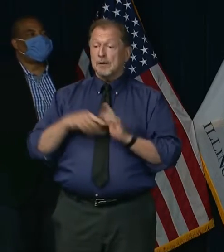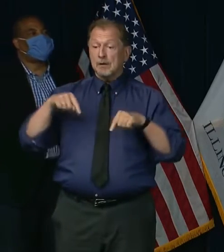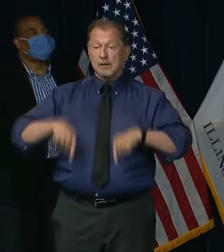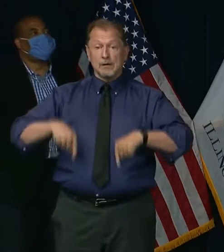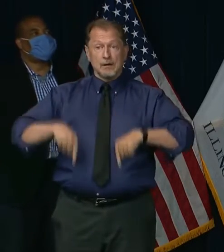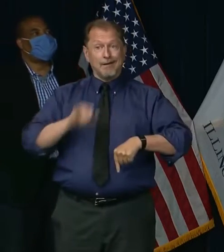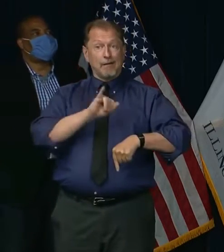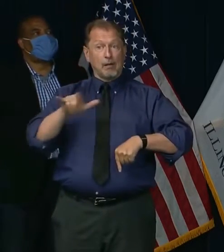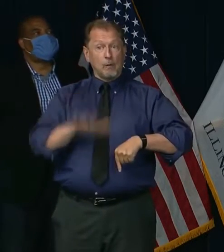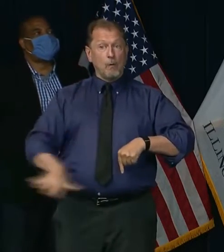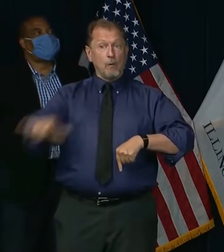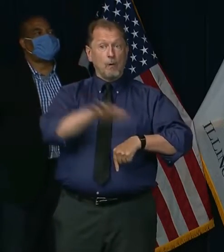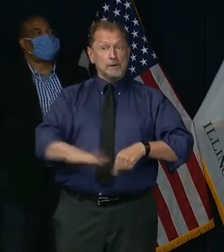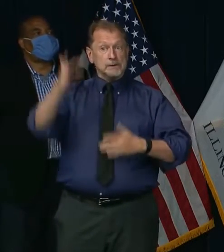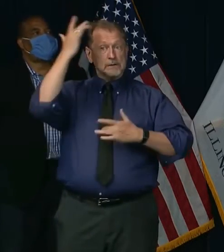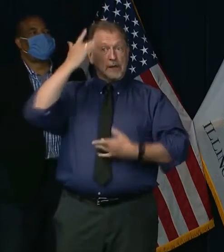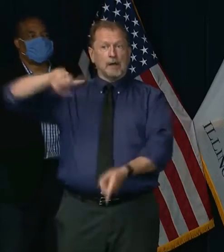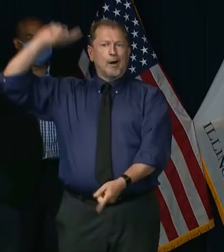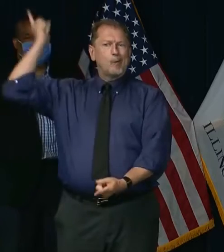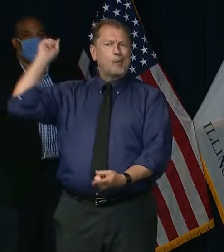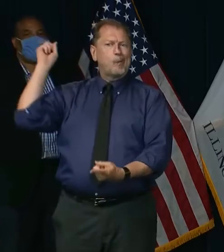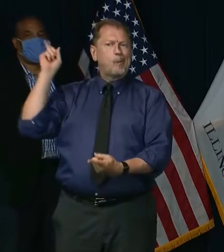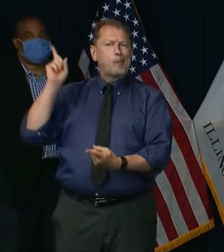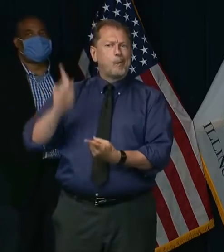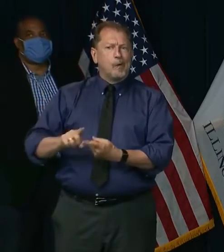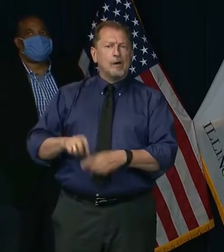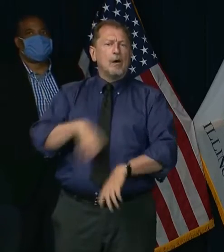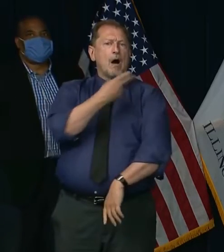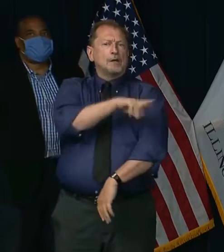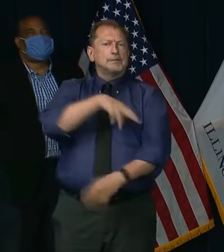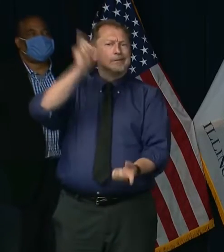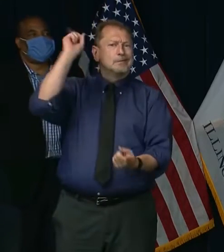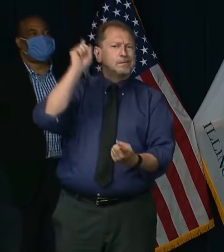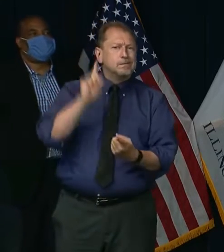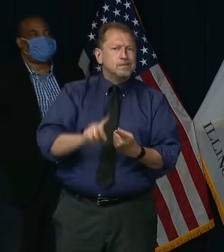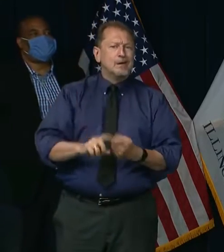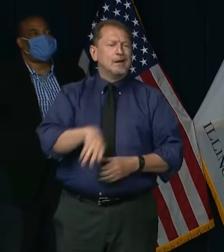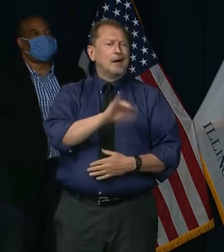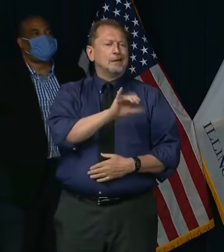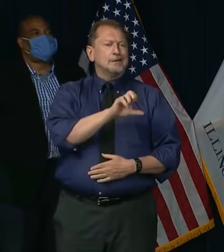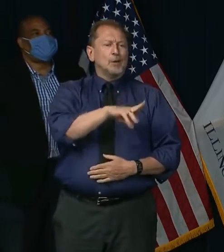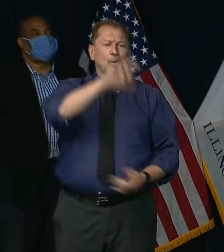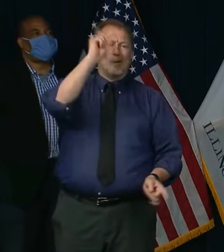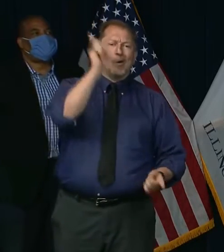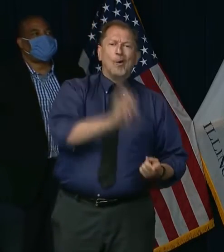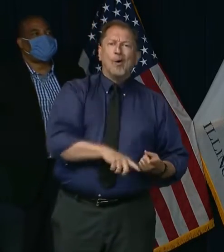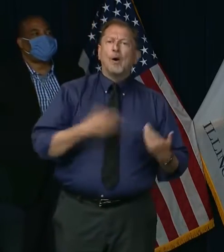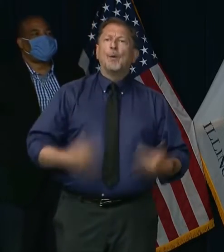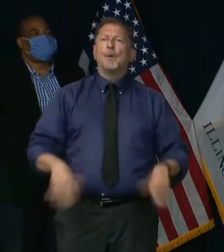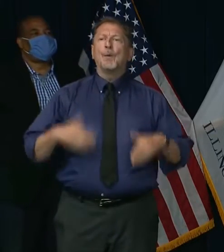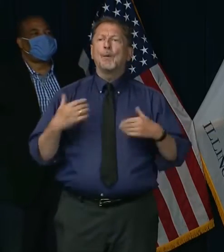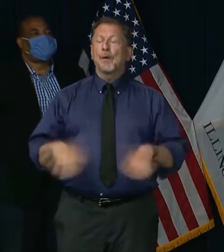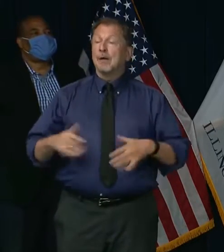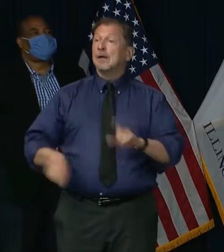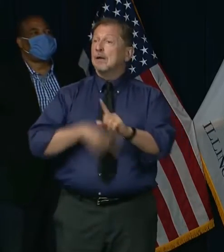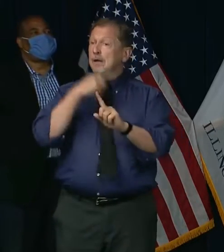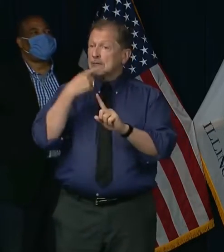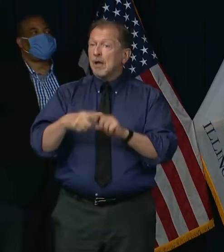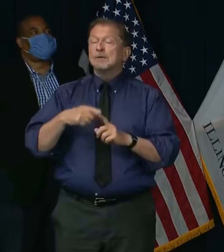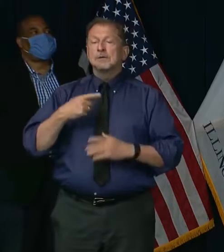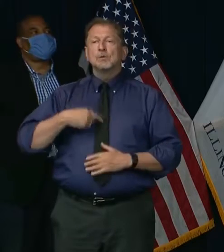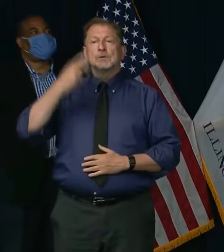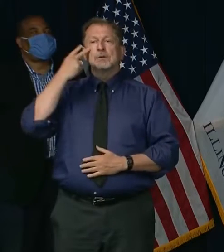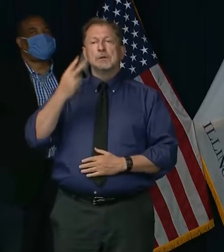reduced our positivity rate, our hospitalizations, and ICU bed use, and we've seen dramatic